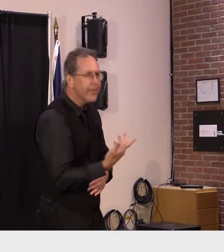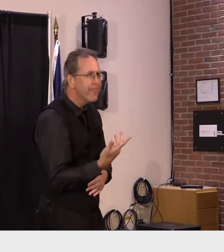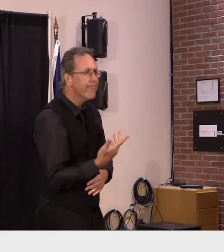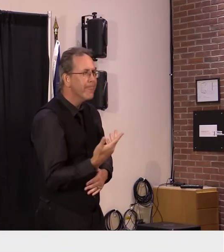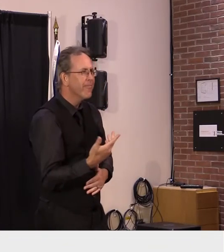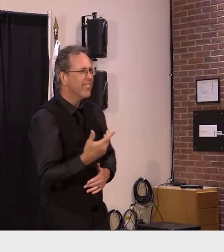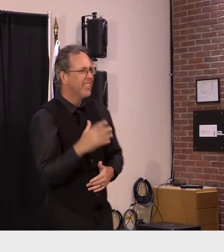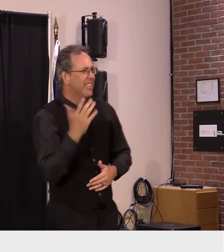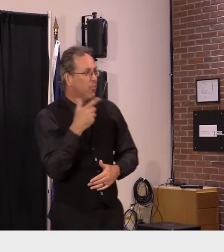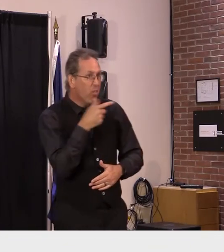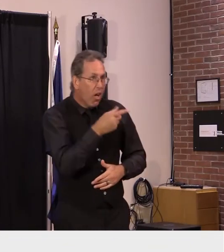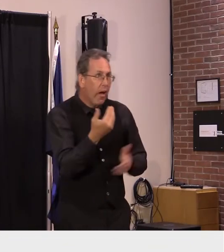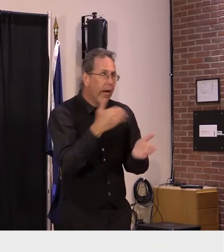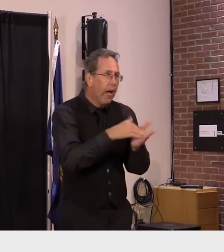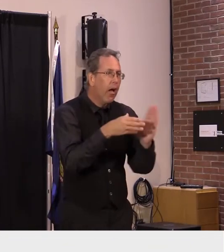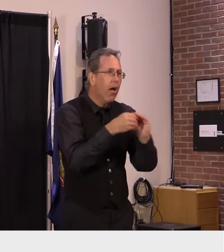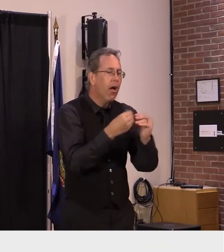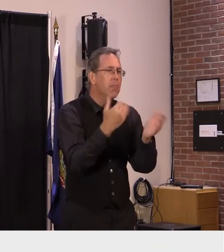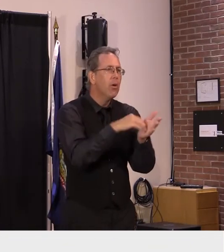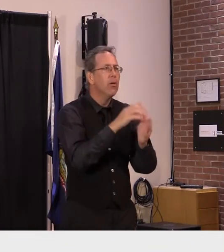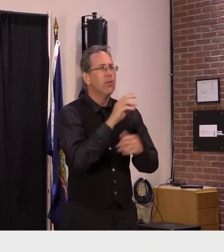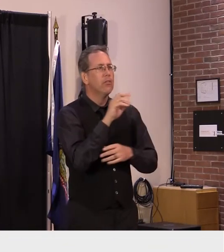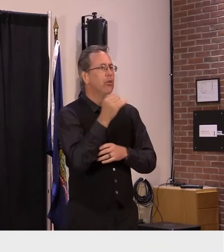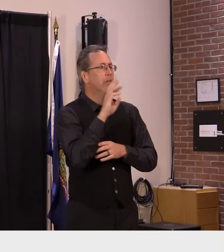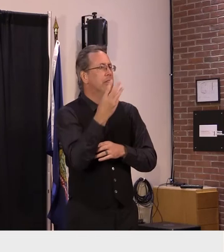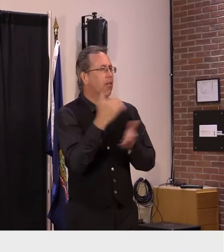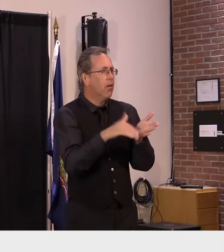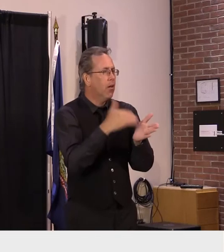democracy and this was a